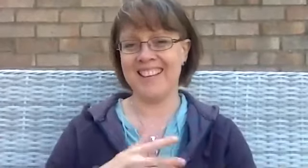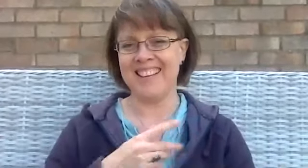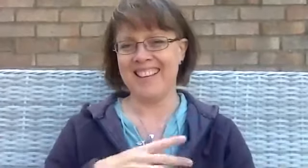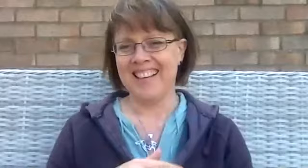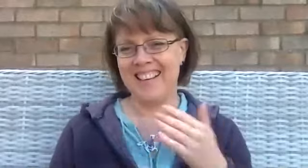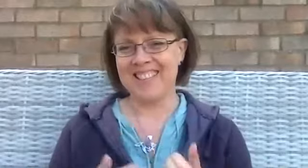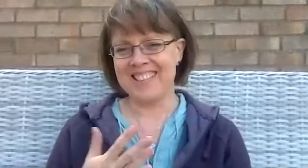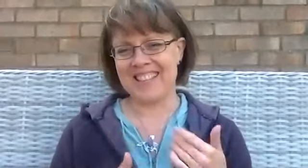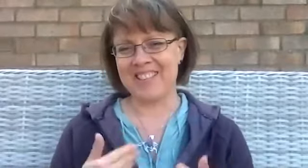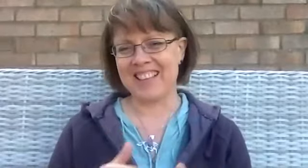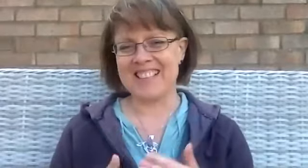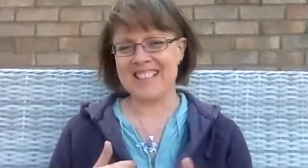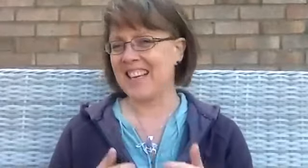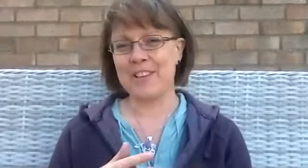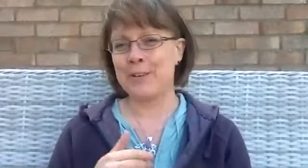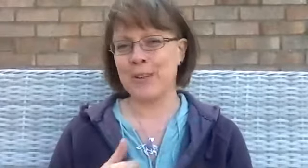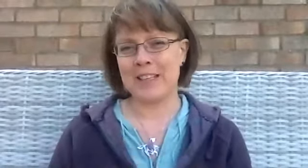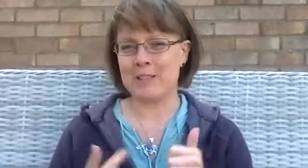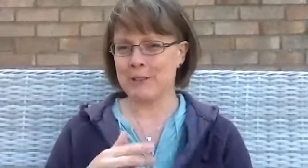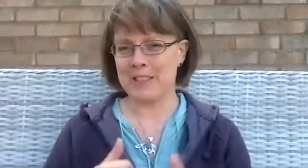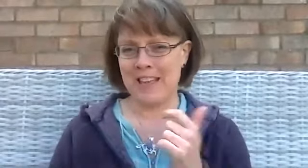um and my guys are saying you're all extraordinary